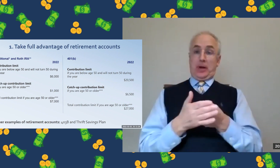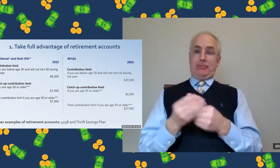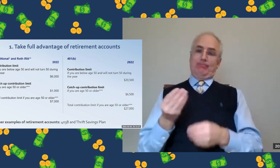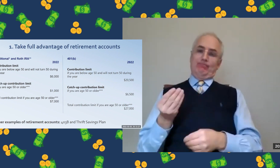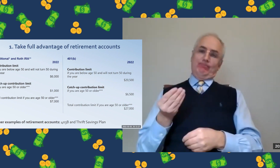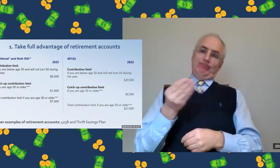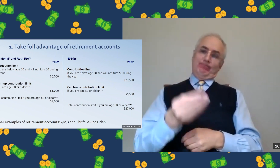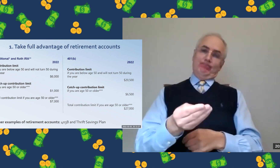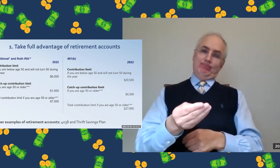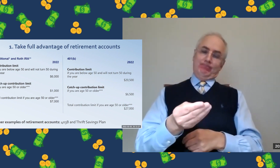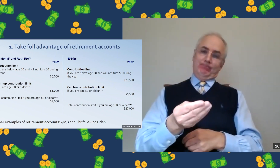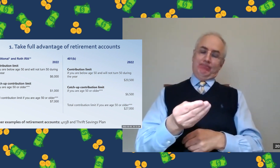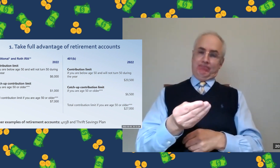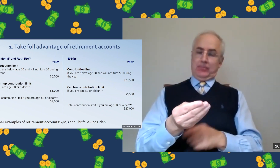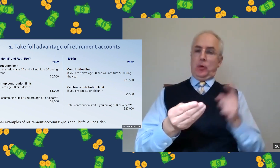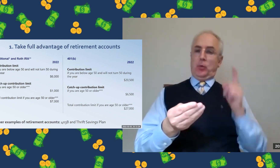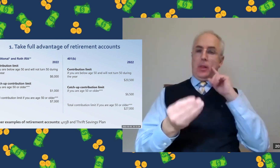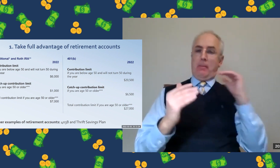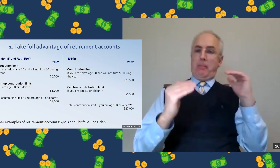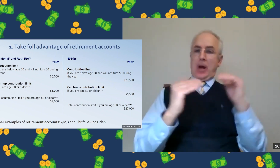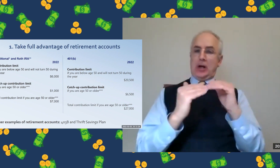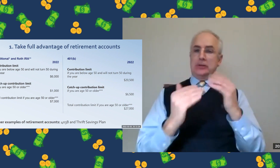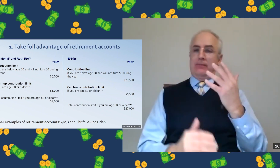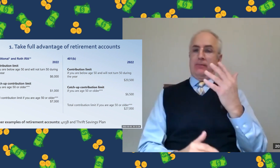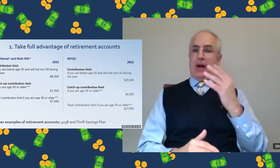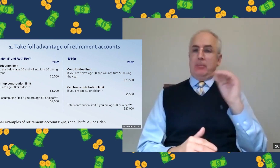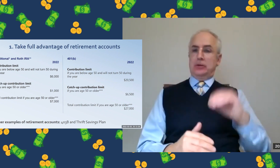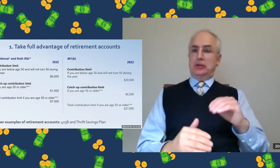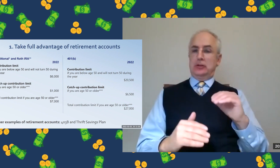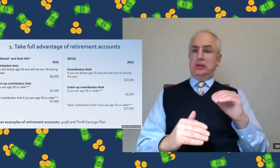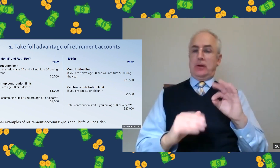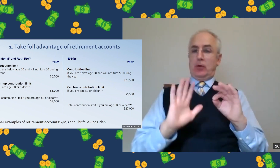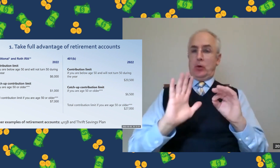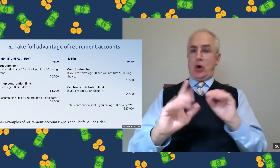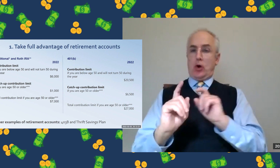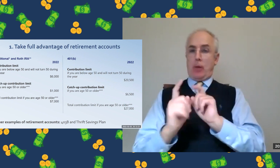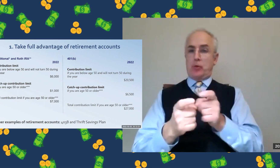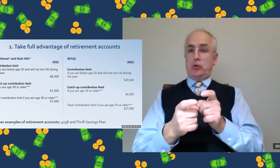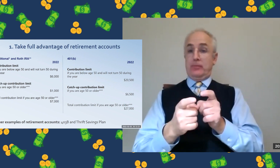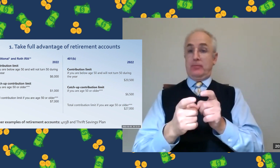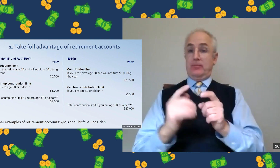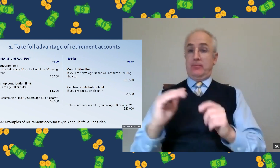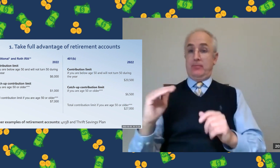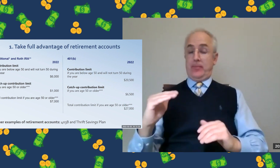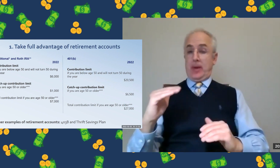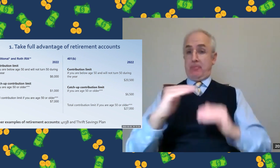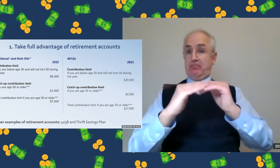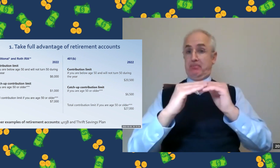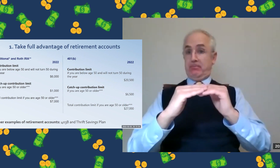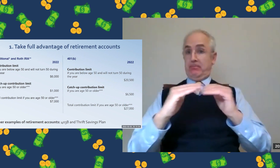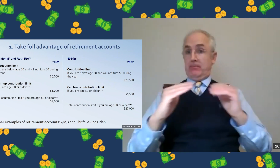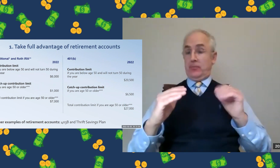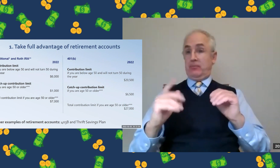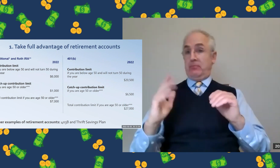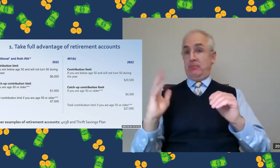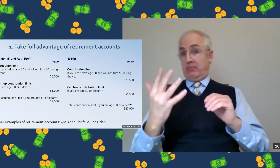% match. So if you contribute money to that account, they will match a portion of your